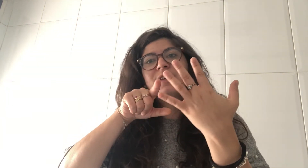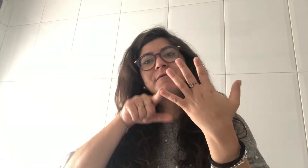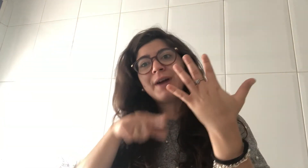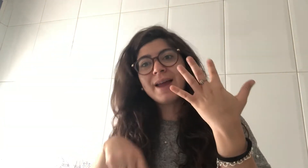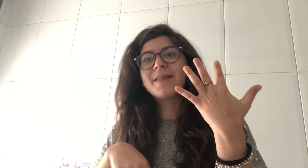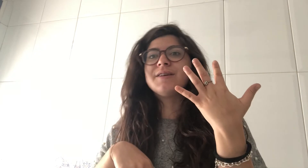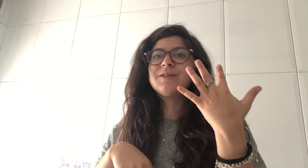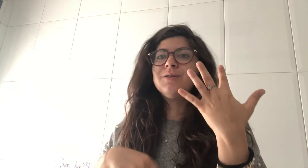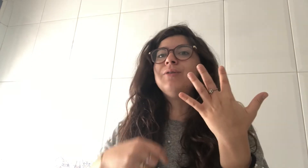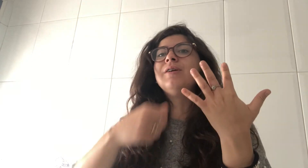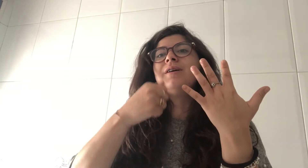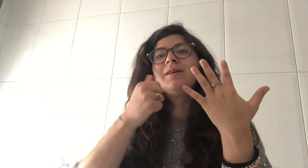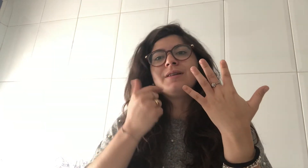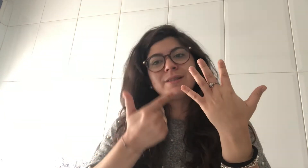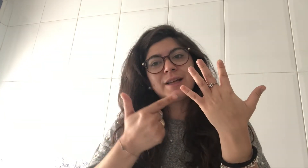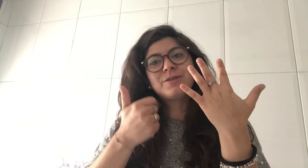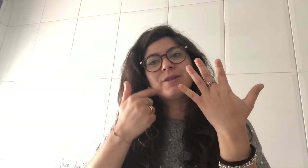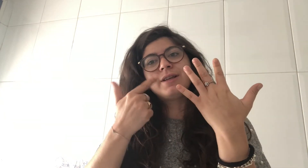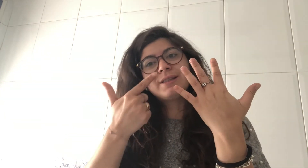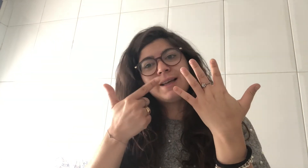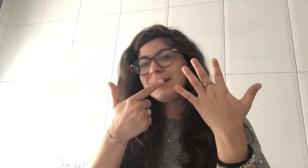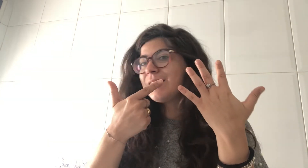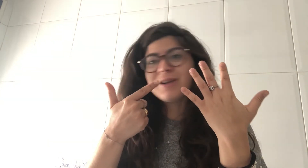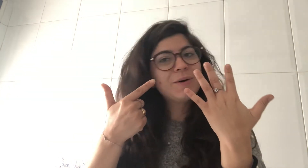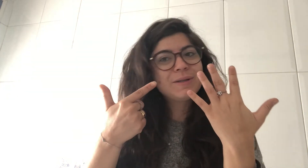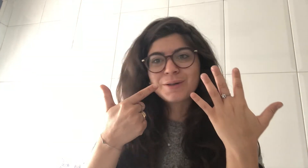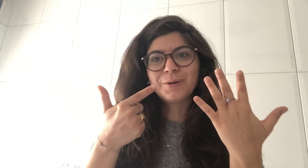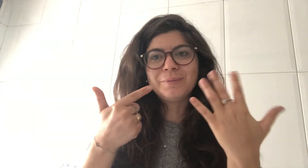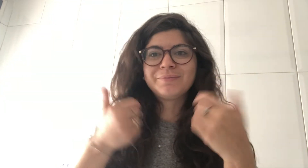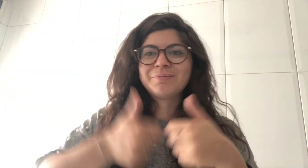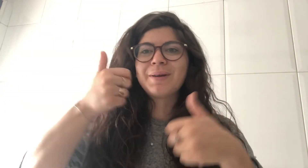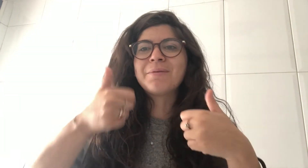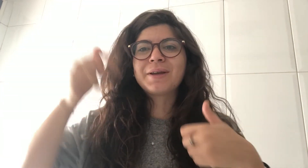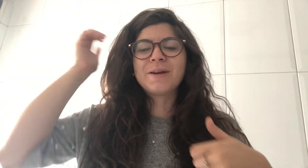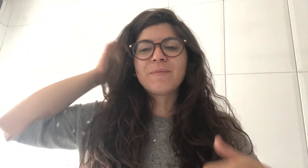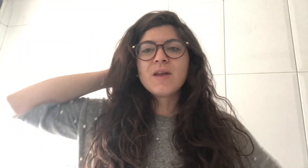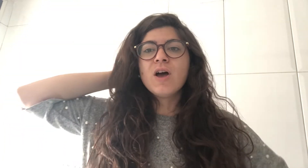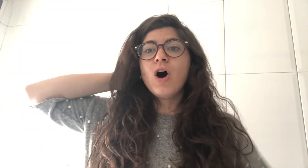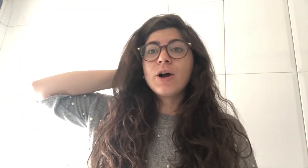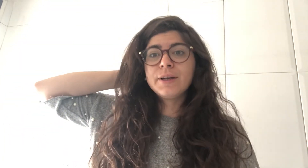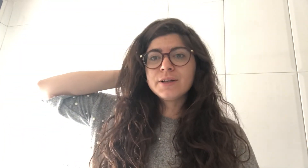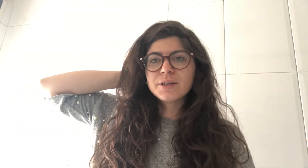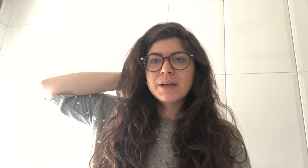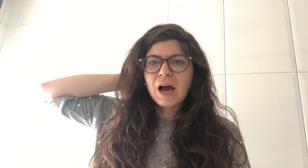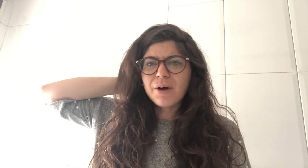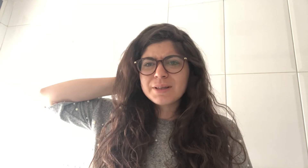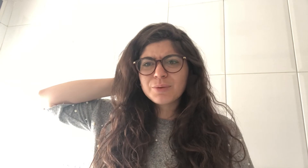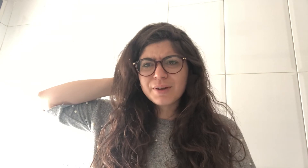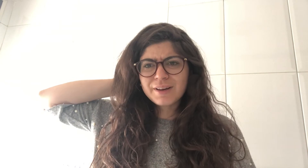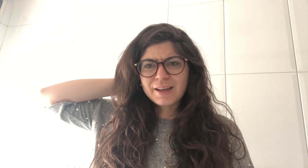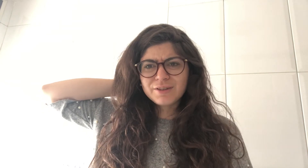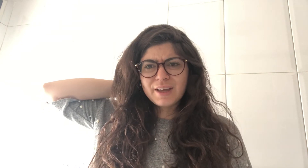friday school saturday sunday no school very good okay nursery how is the weather like today